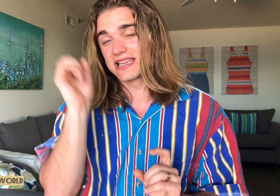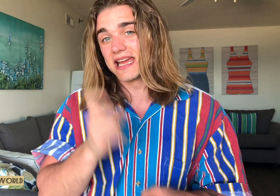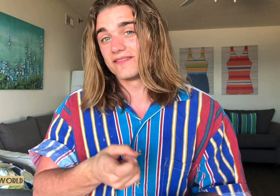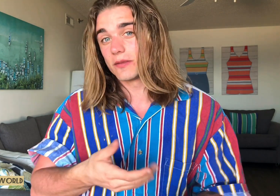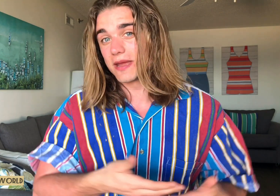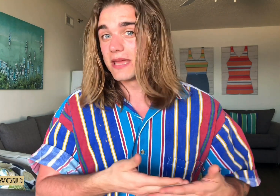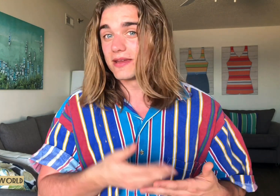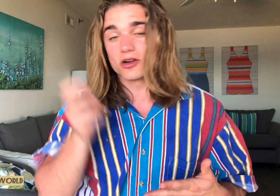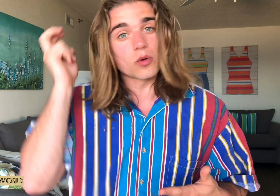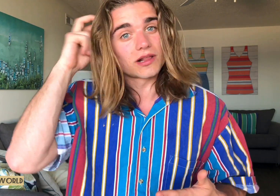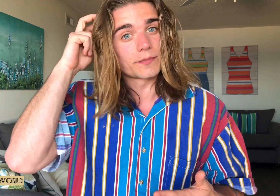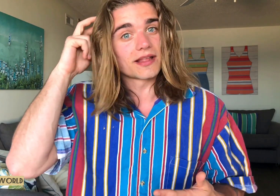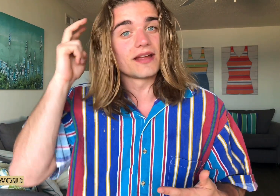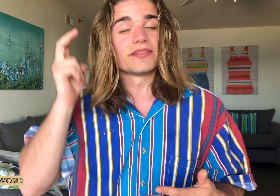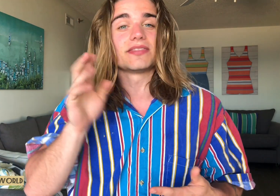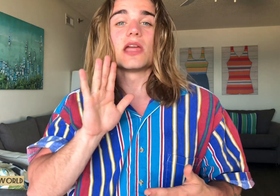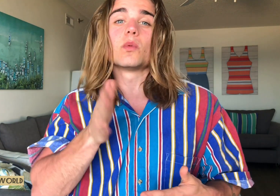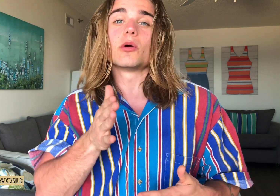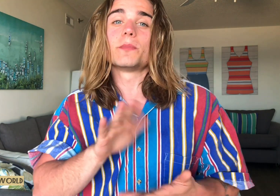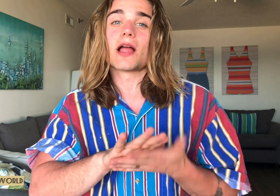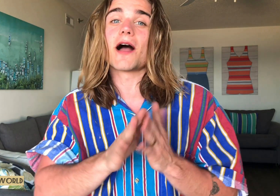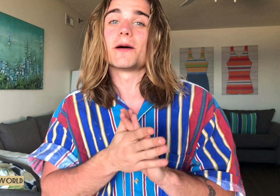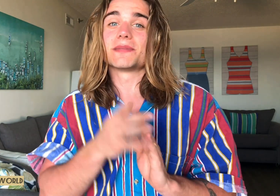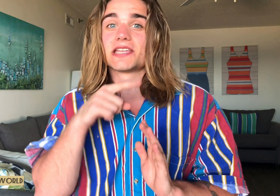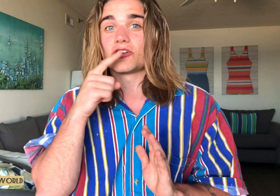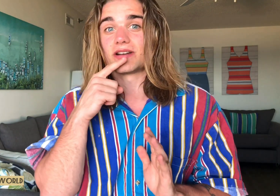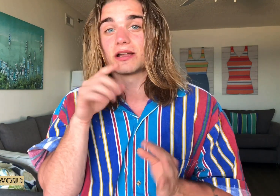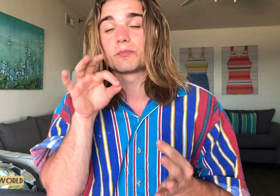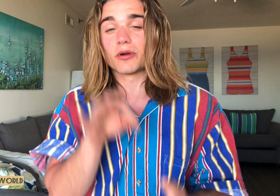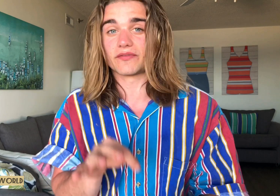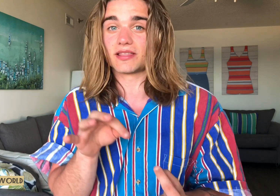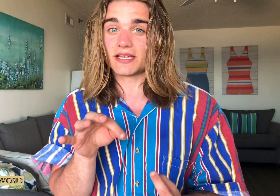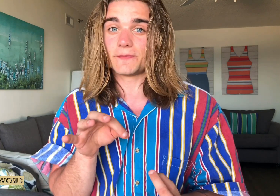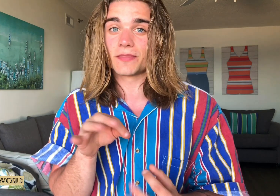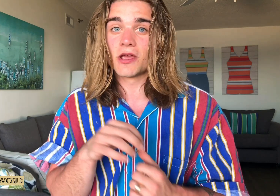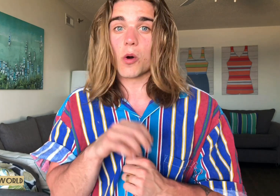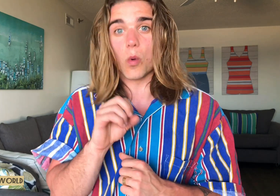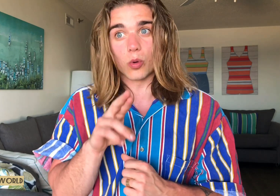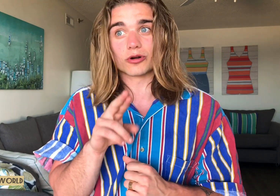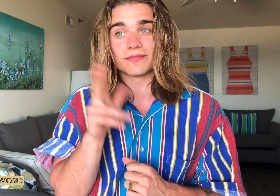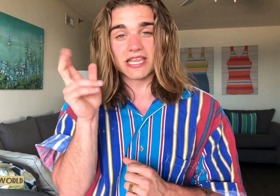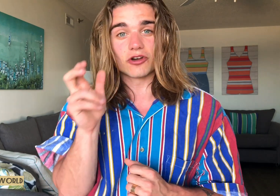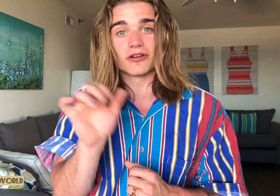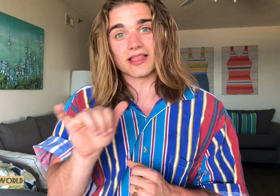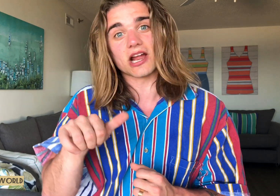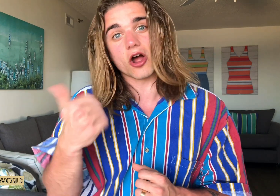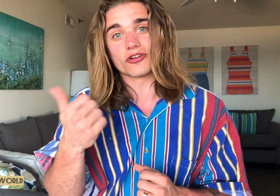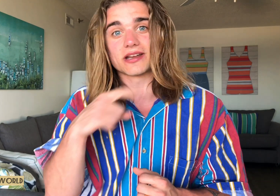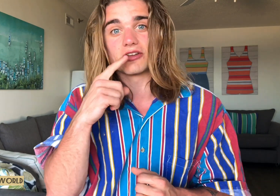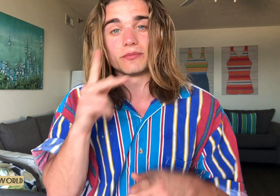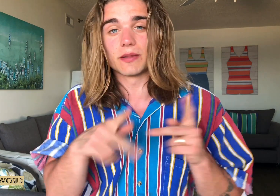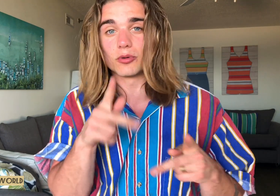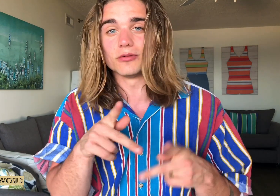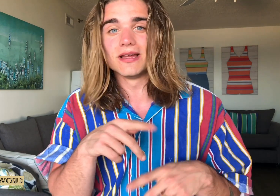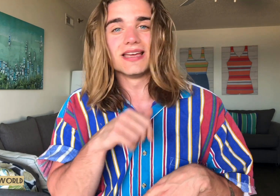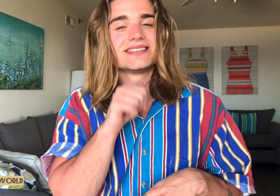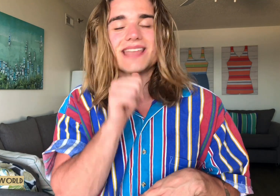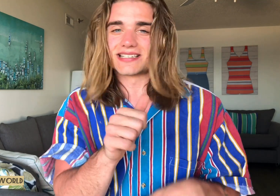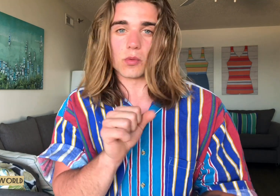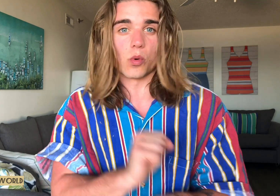give the baby a cochlear implant, they will become hearing perfectly. Or hear like other hearing people. Doesn't work